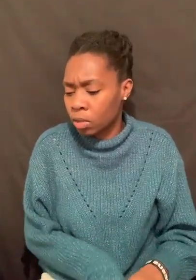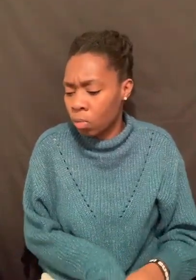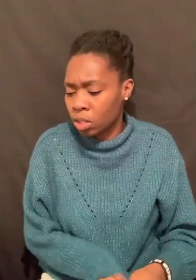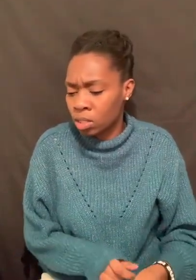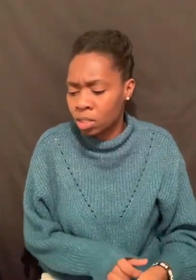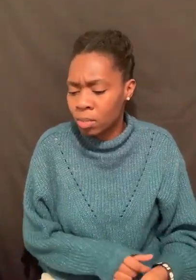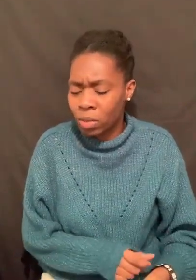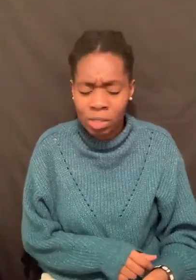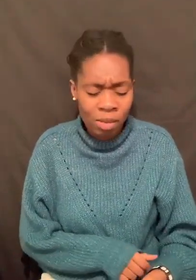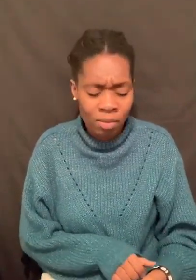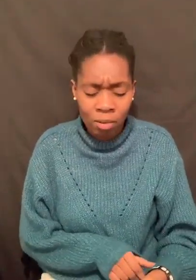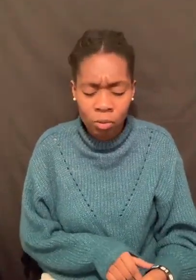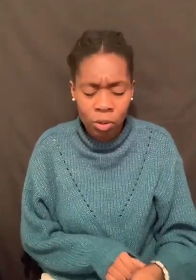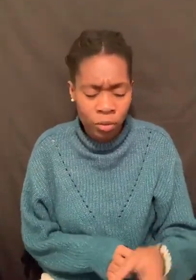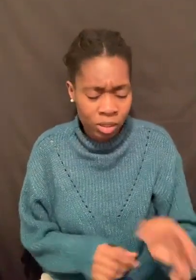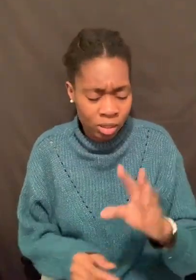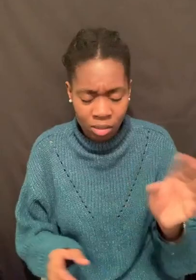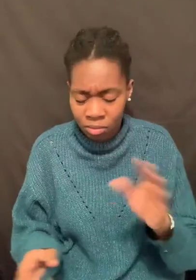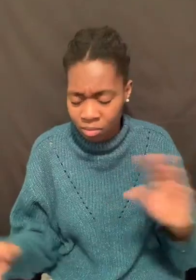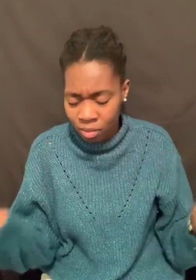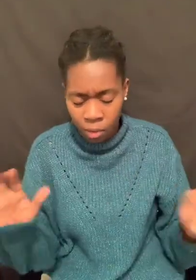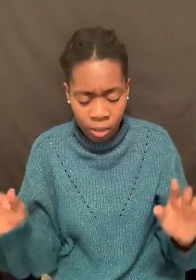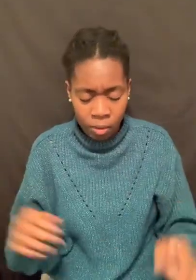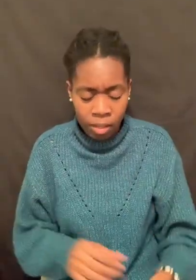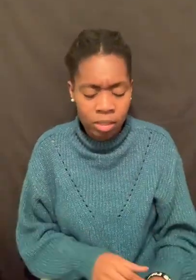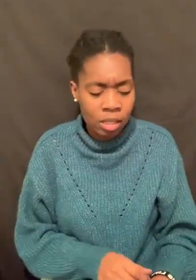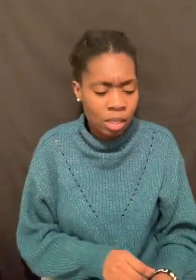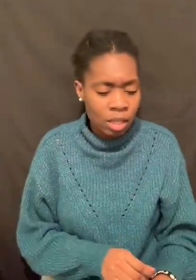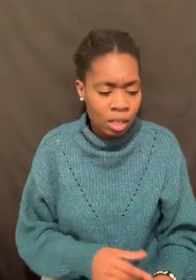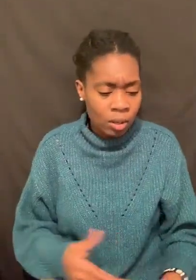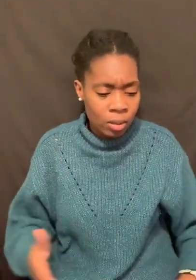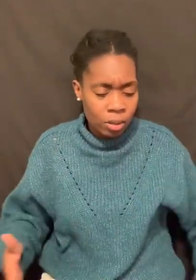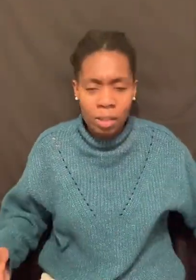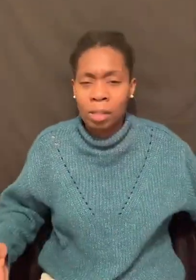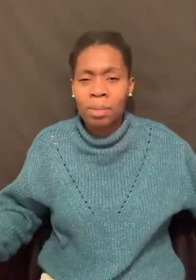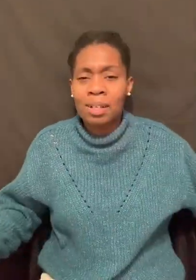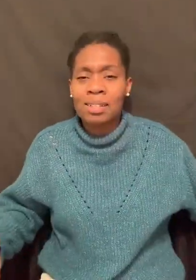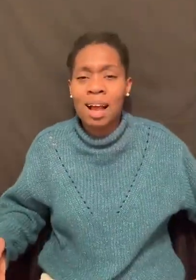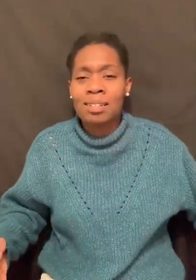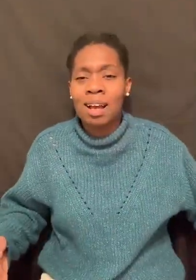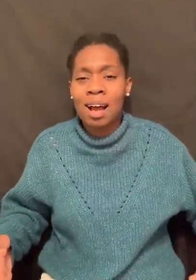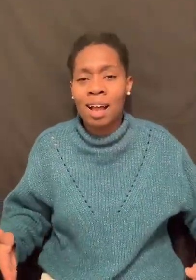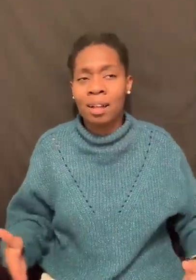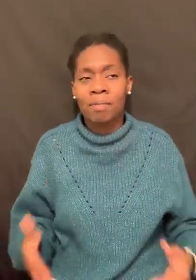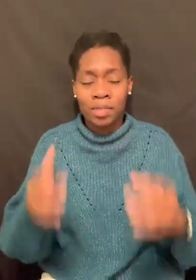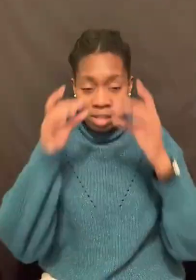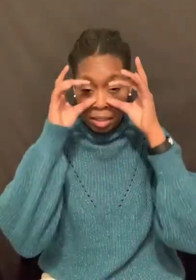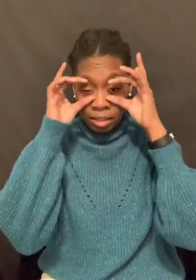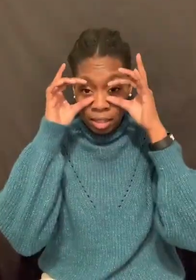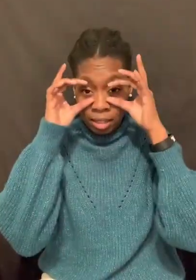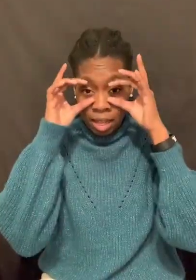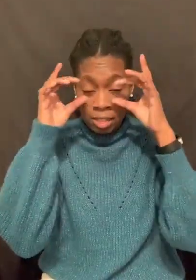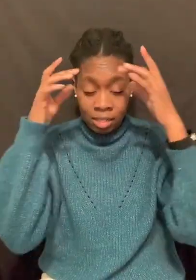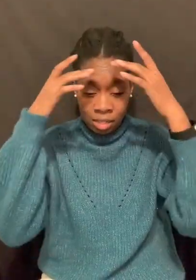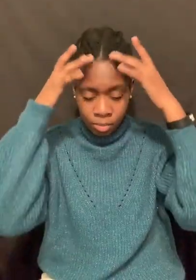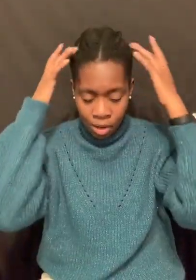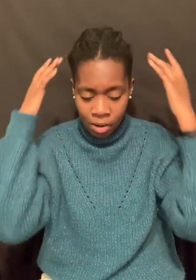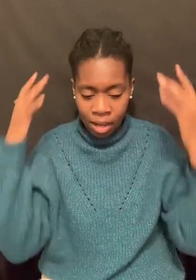I used to watch on CBN TV. forgot which Christian network it was. It was a plus size guy. He had thick glasses and brown